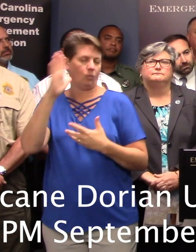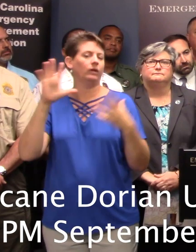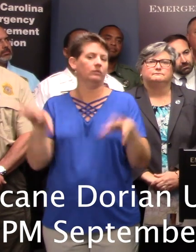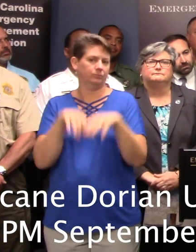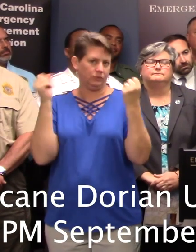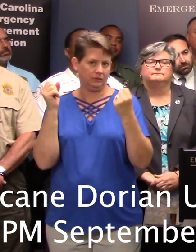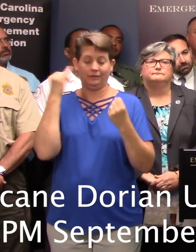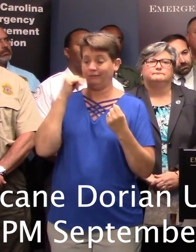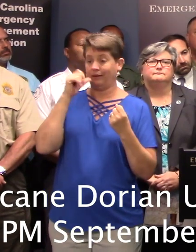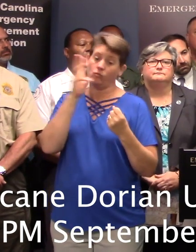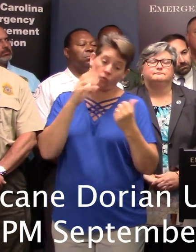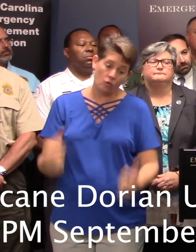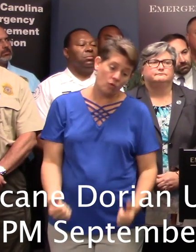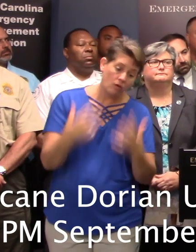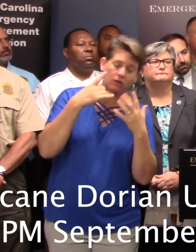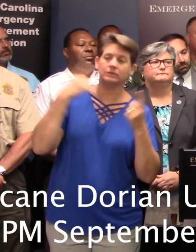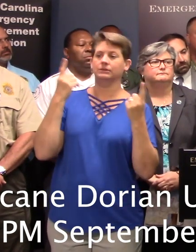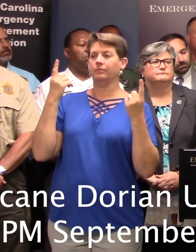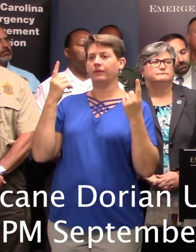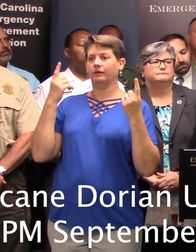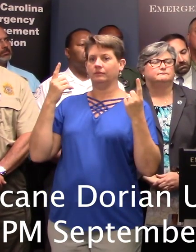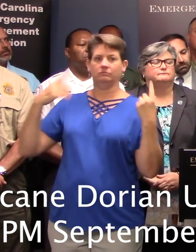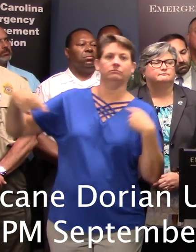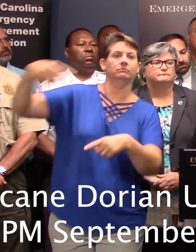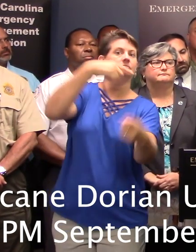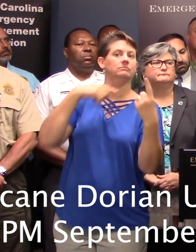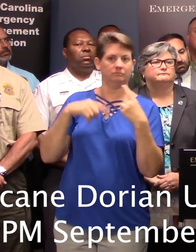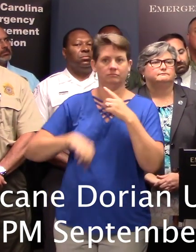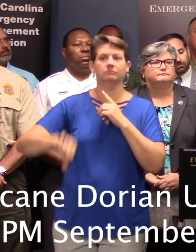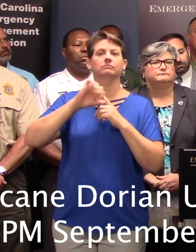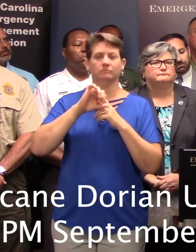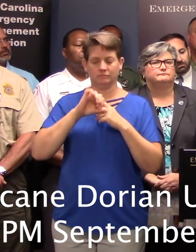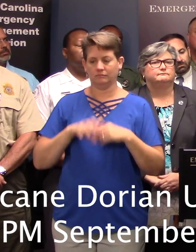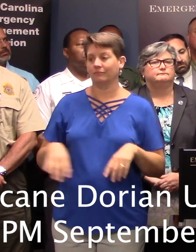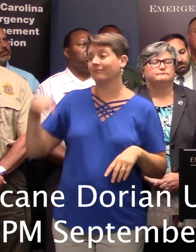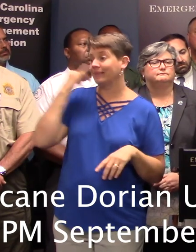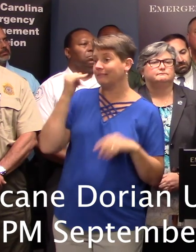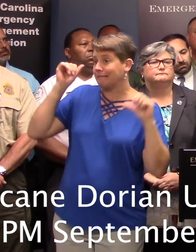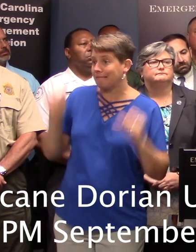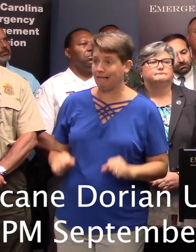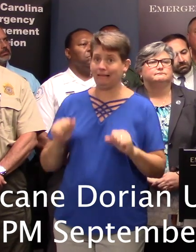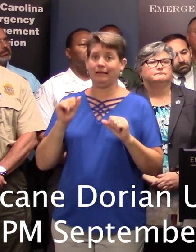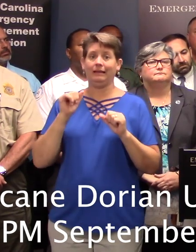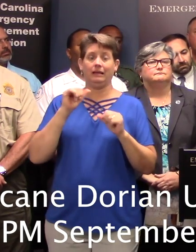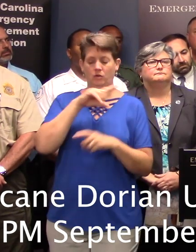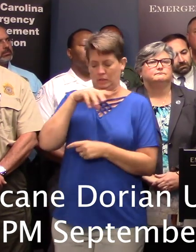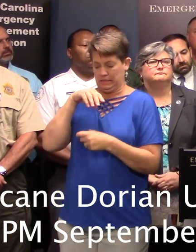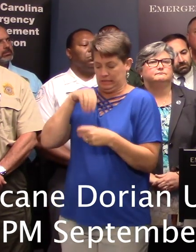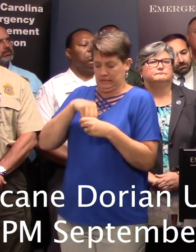the surge, by some flying debris of some kind. Take refuge, if you can, in a small interior